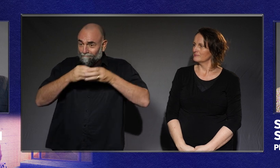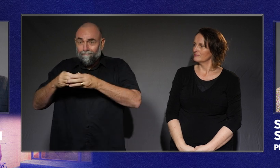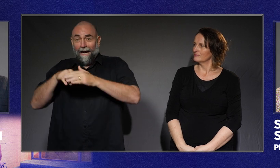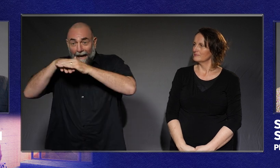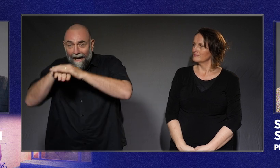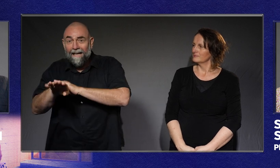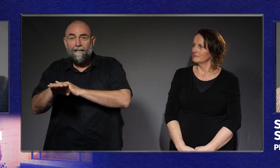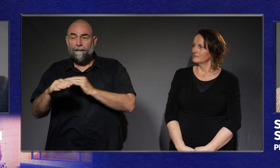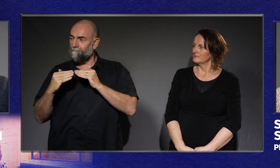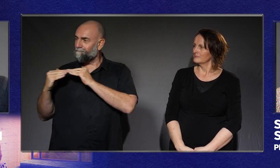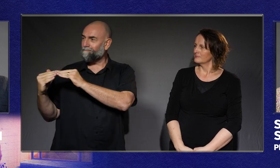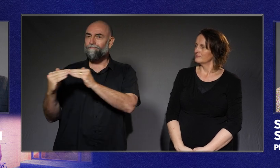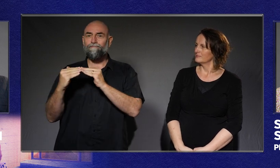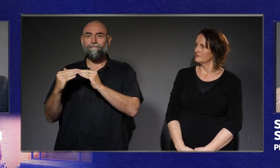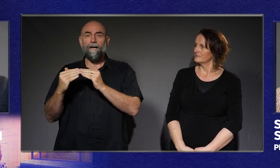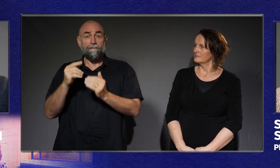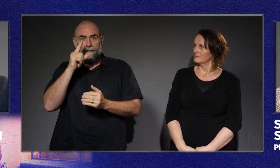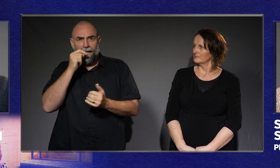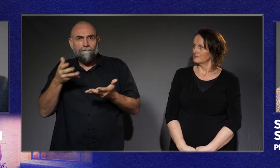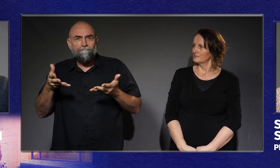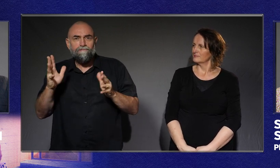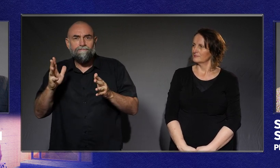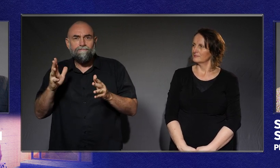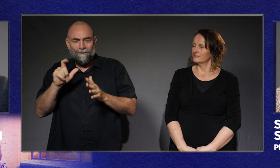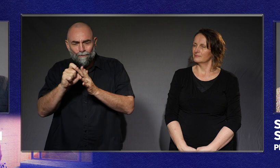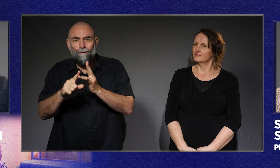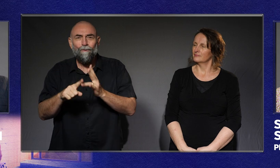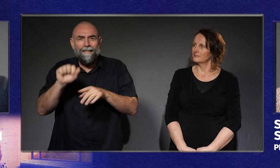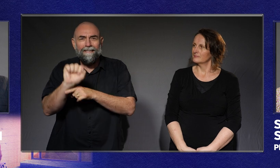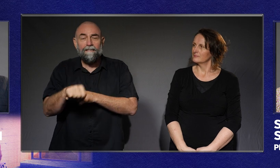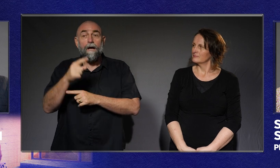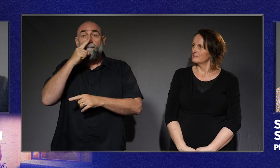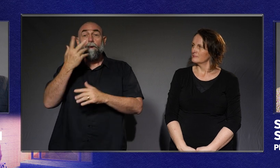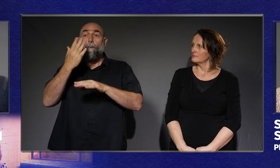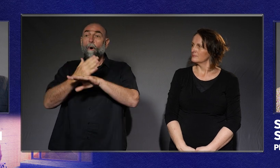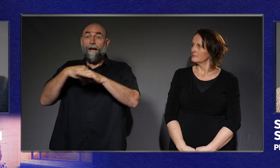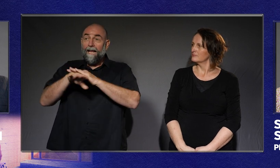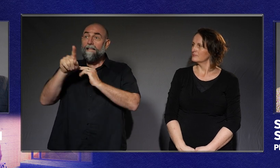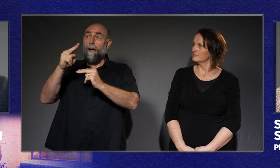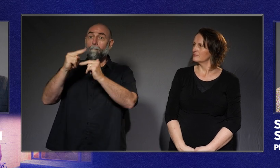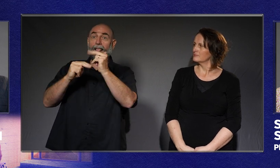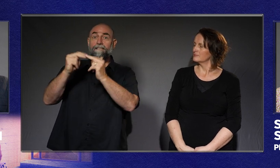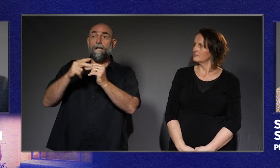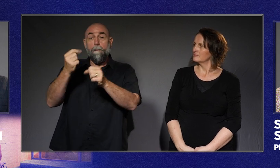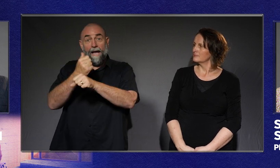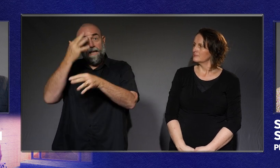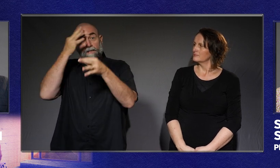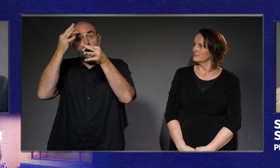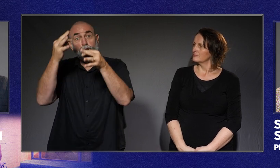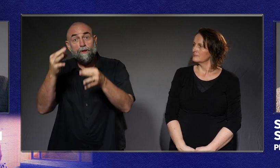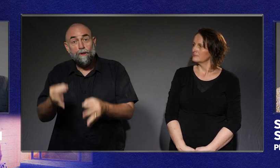access to public spaces can be done. The people that work in these buildings, that make these decisions,